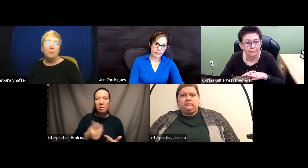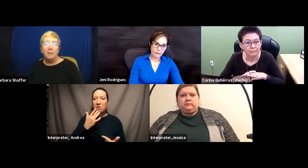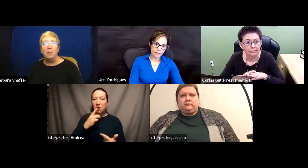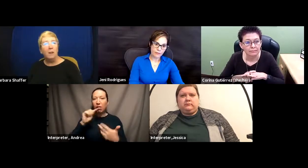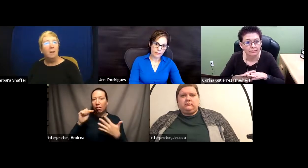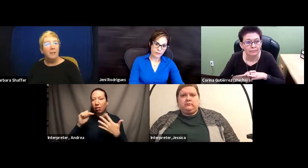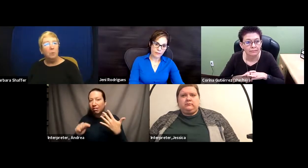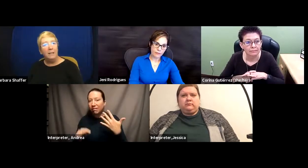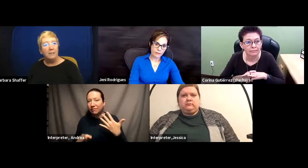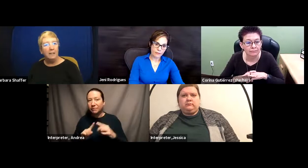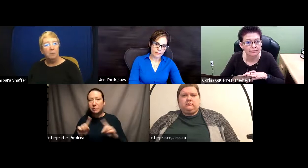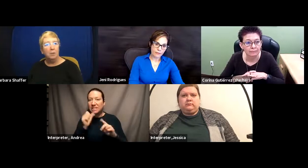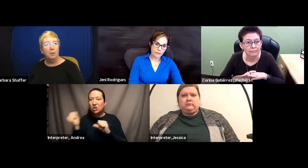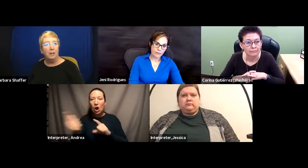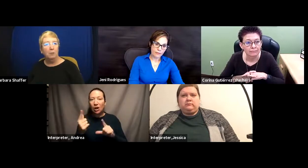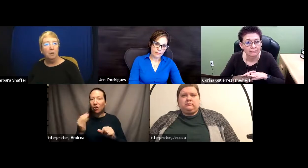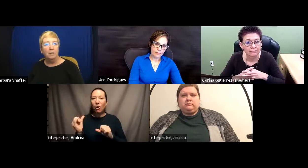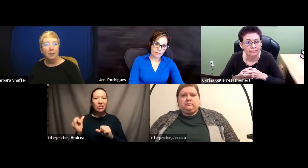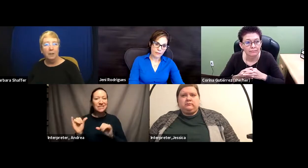They're not all equally accessible if you're deaf or hard of hearing.